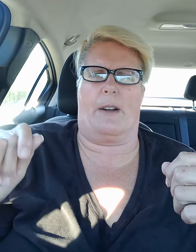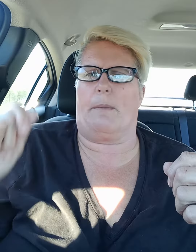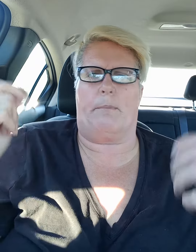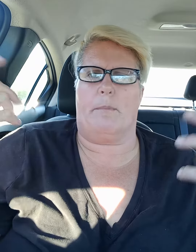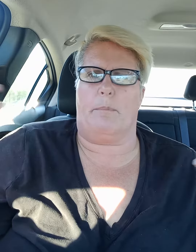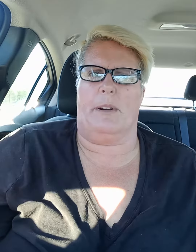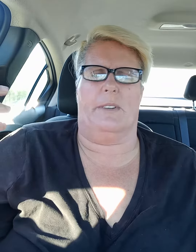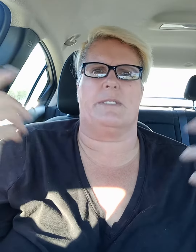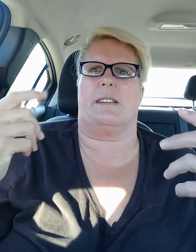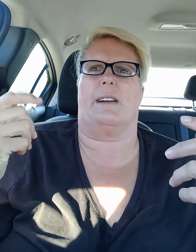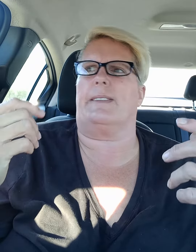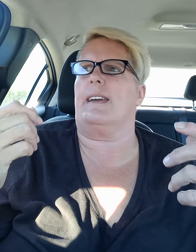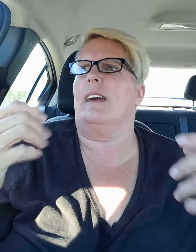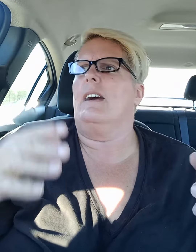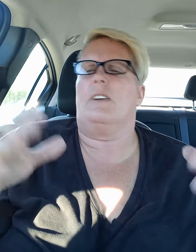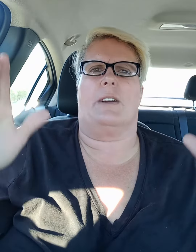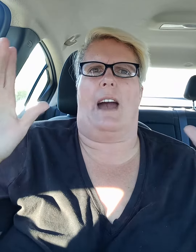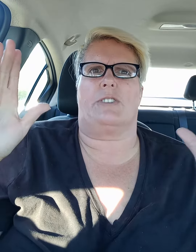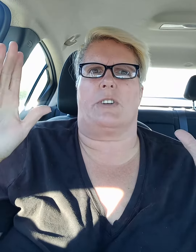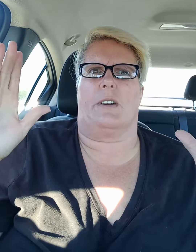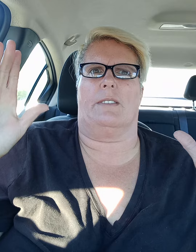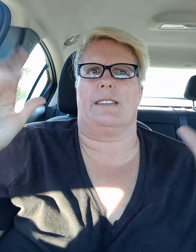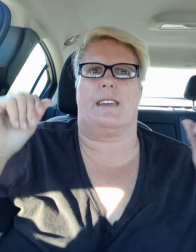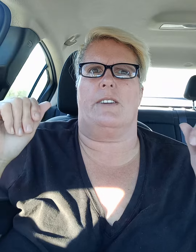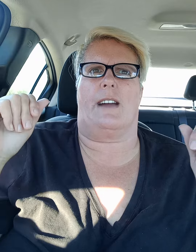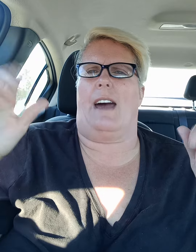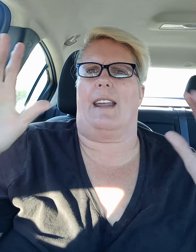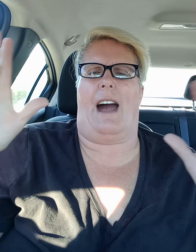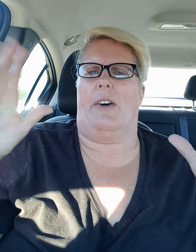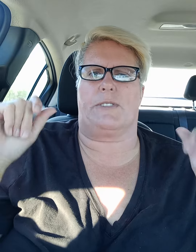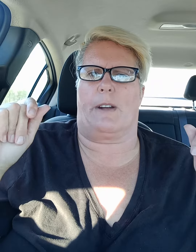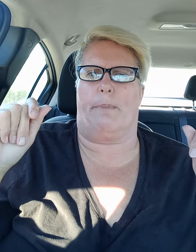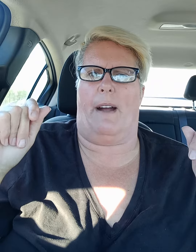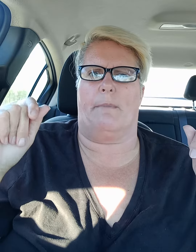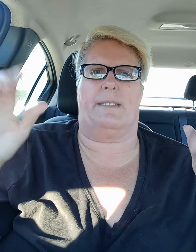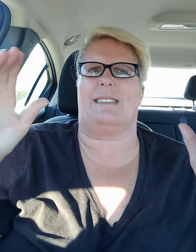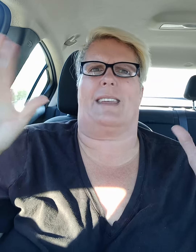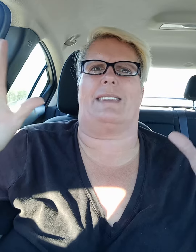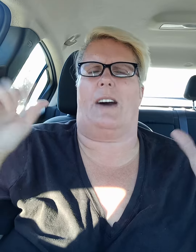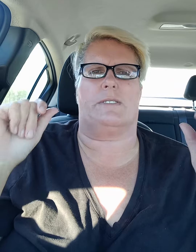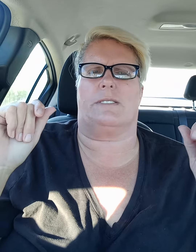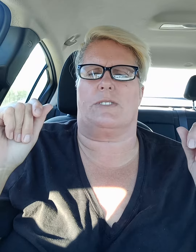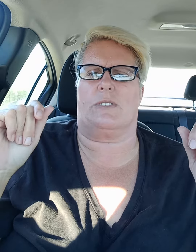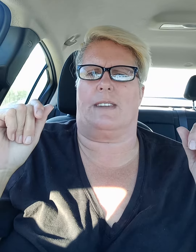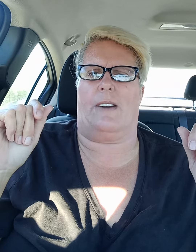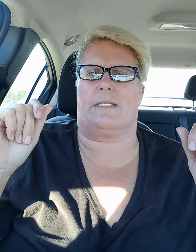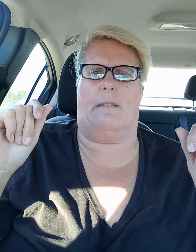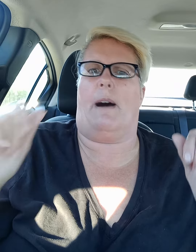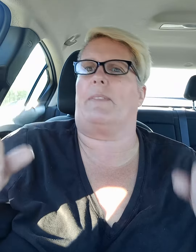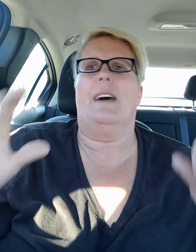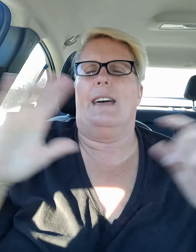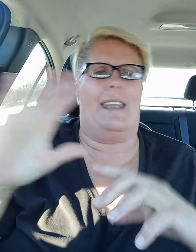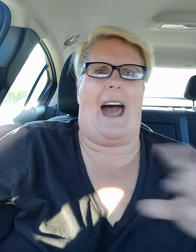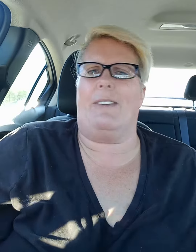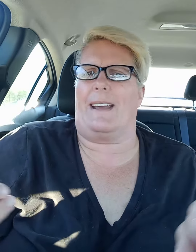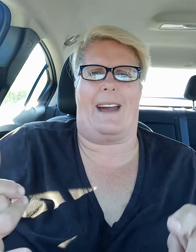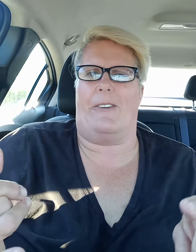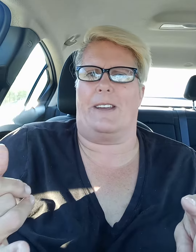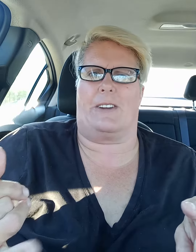bills and everything you got your let's say you got a house or apartment that's a thousand to two thousand a month not and counting your